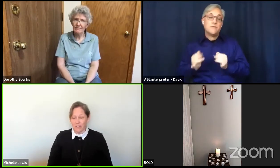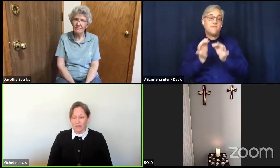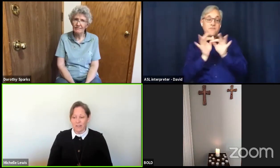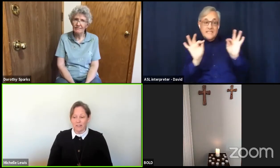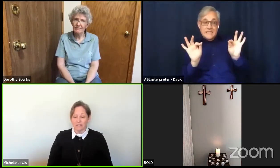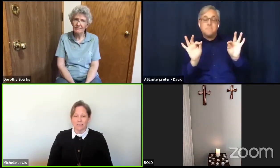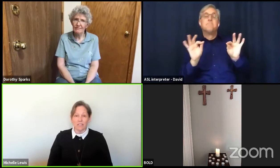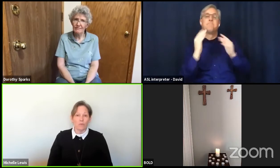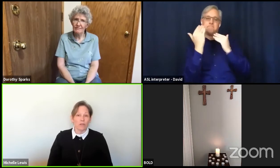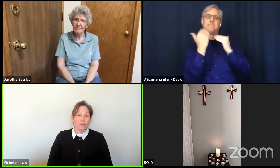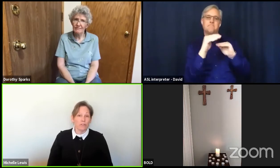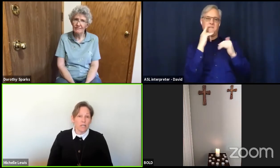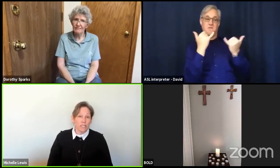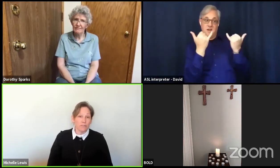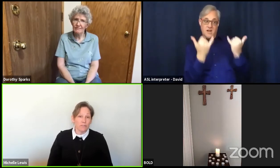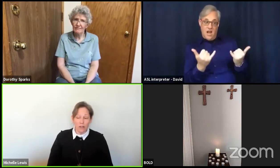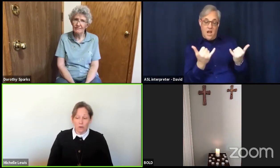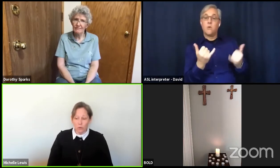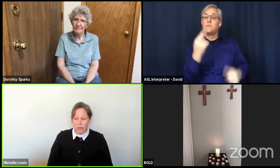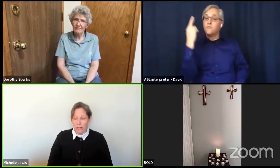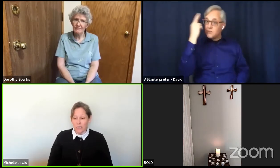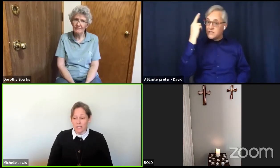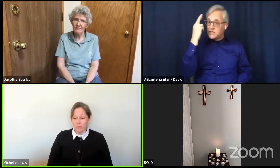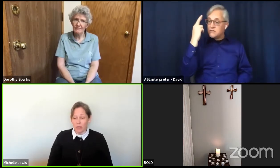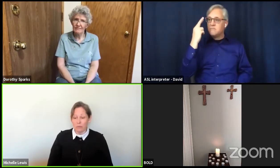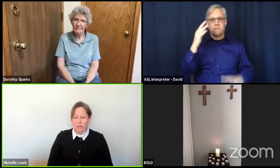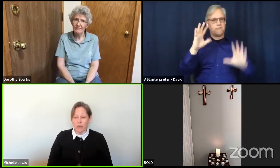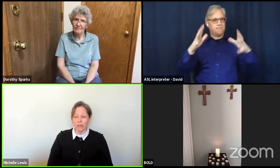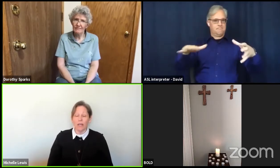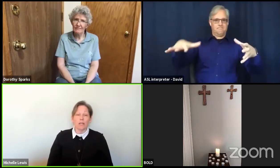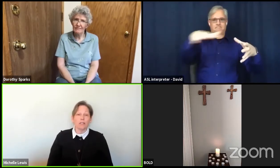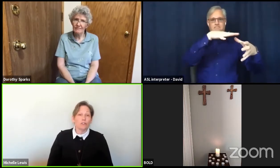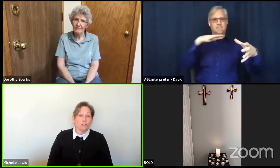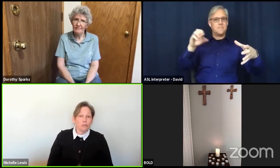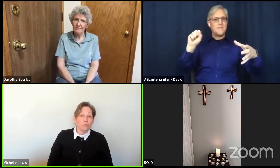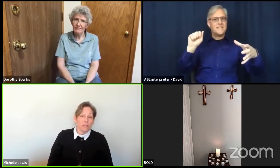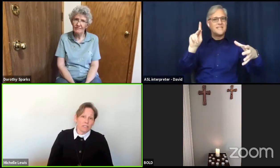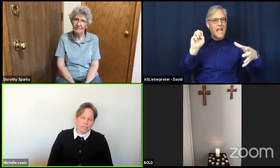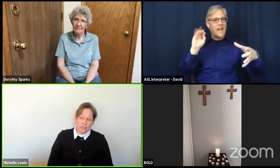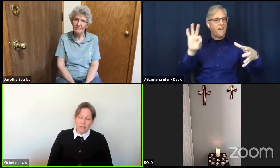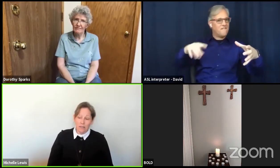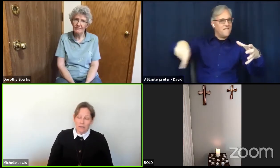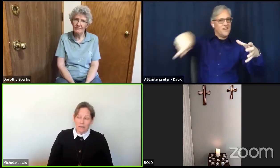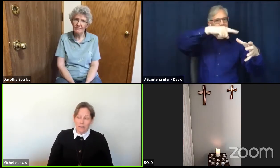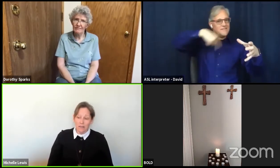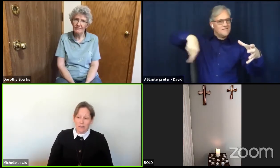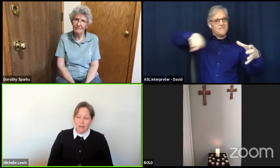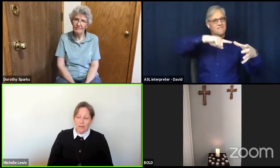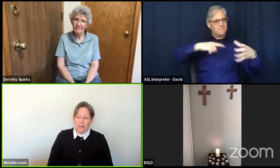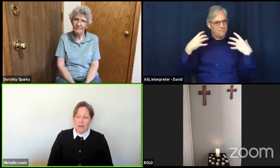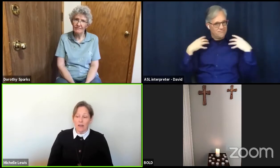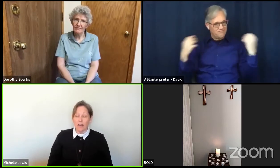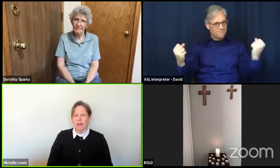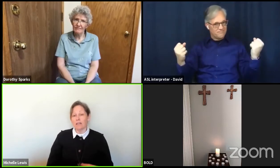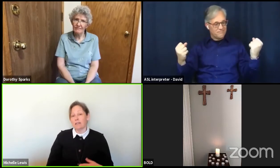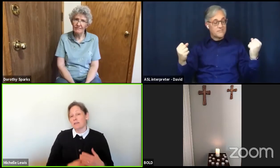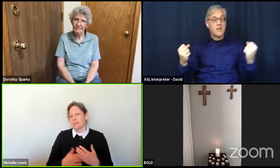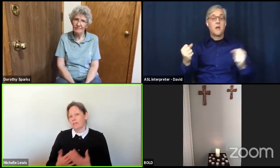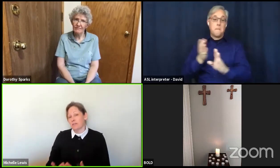And we have transferred our worries about being too busy and turned them into